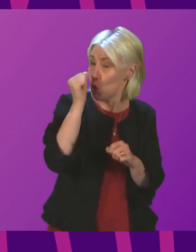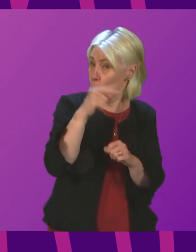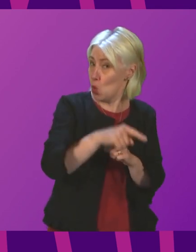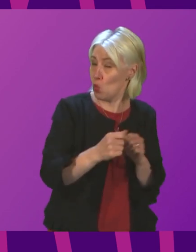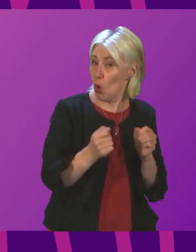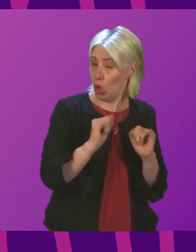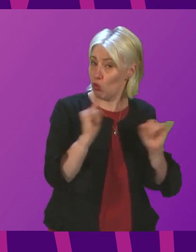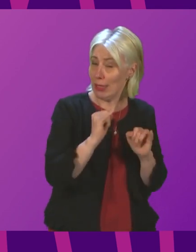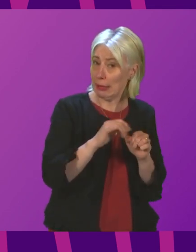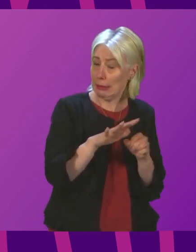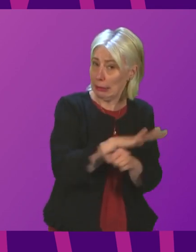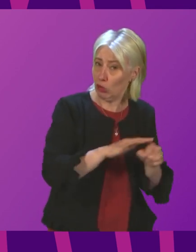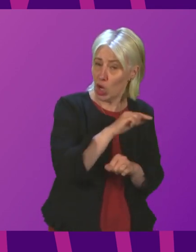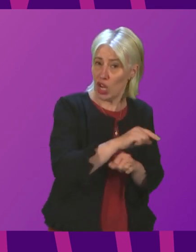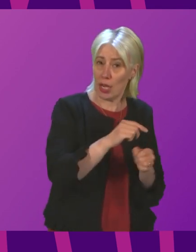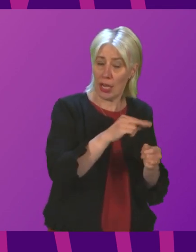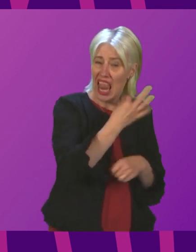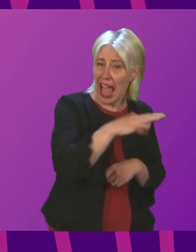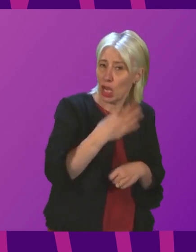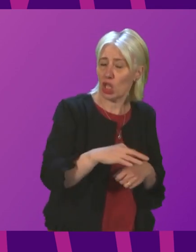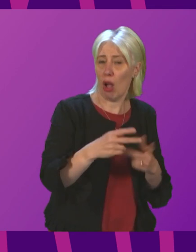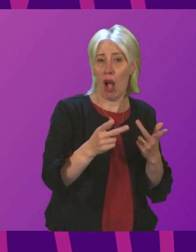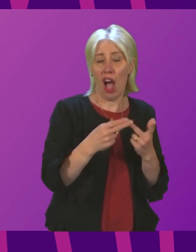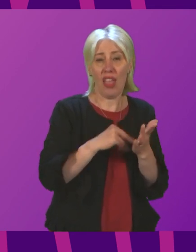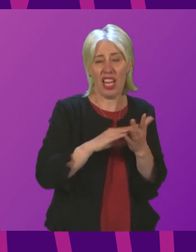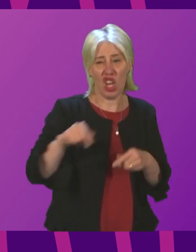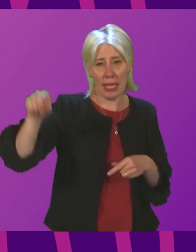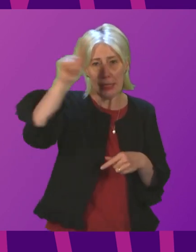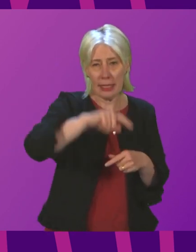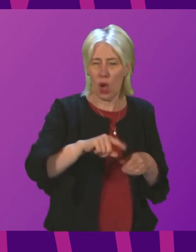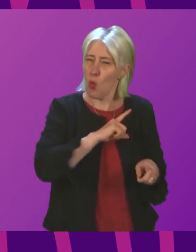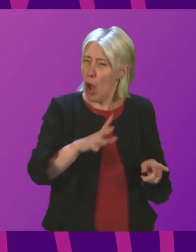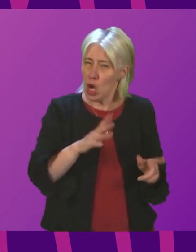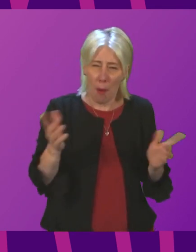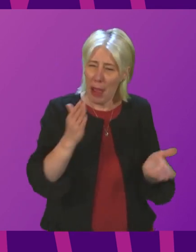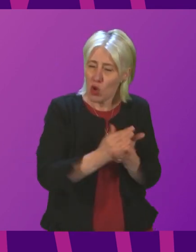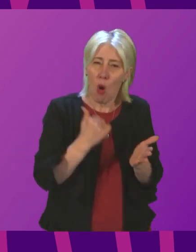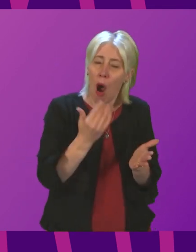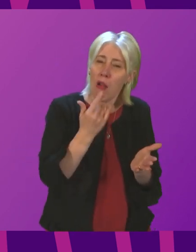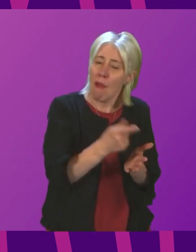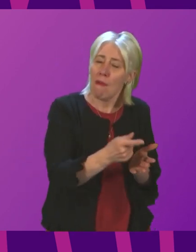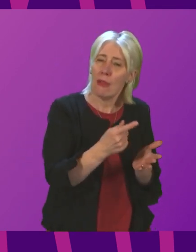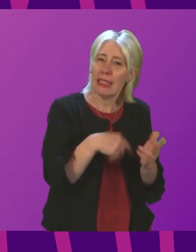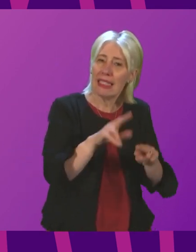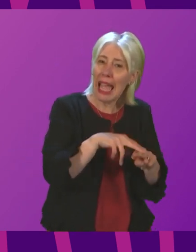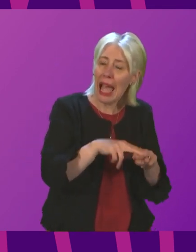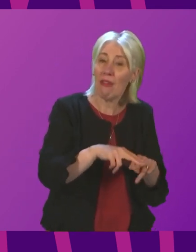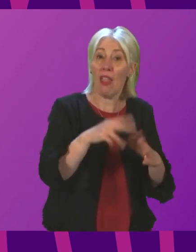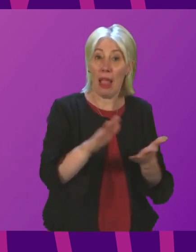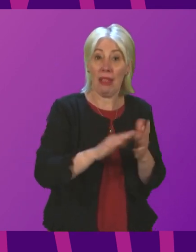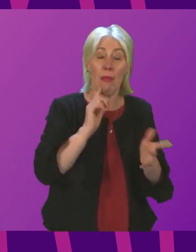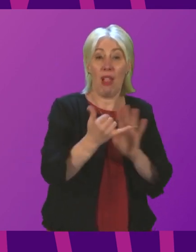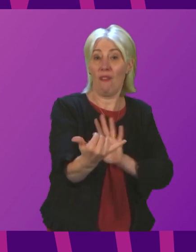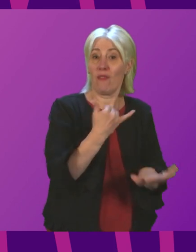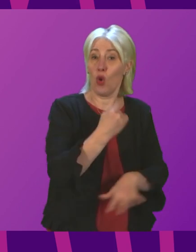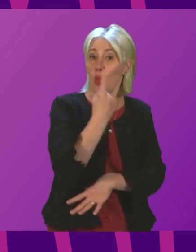Lanarkshire and other health boards. So why did they not address the staffing issues to ensure those who are phoning 111 do not have to present